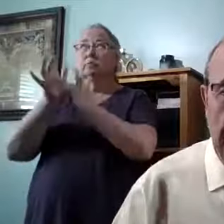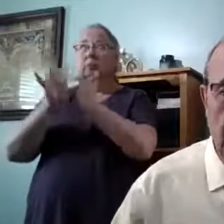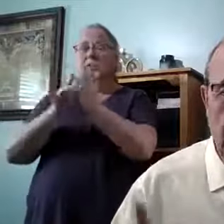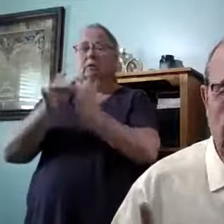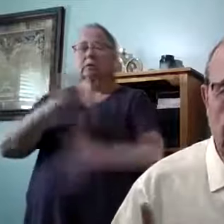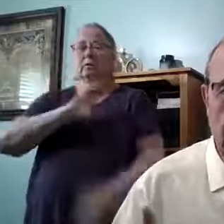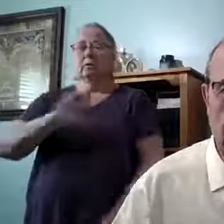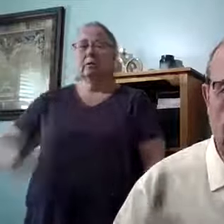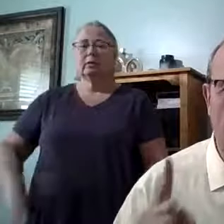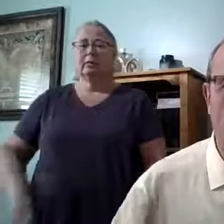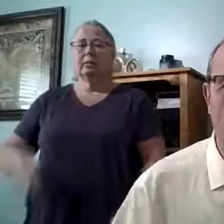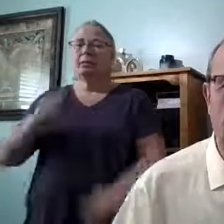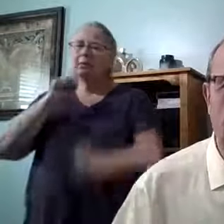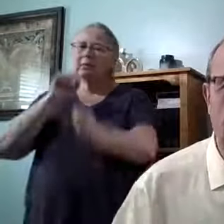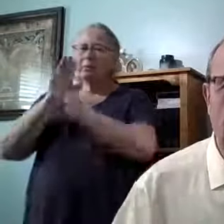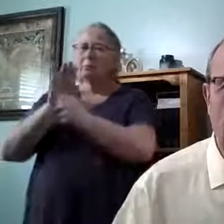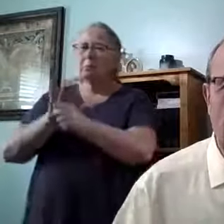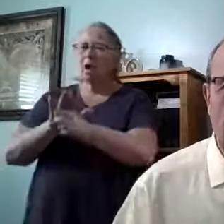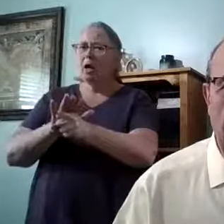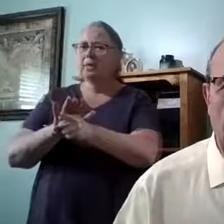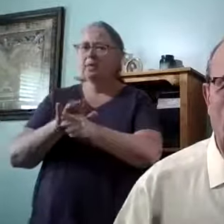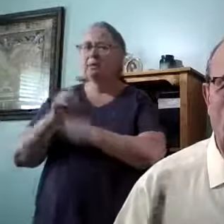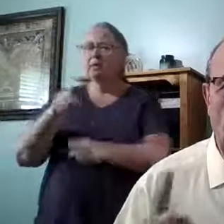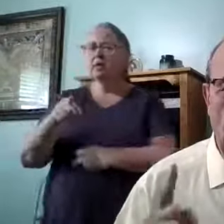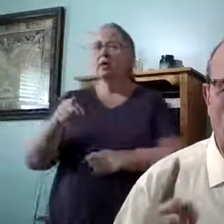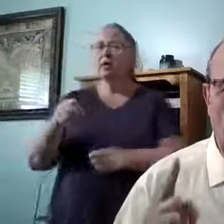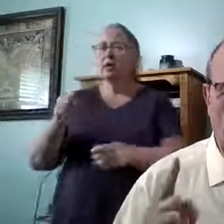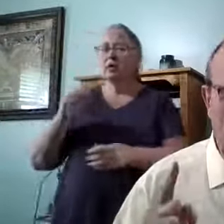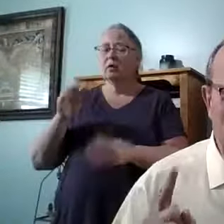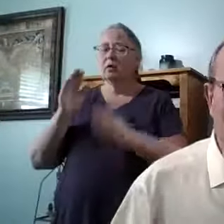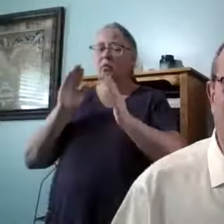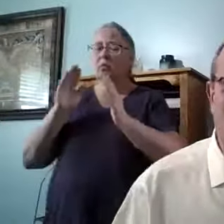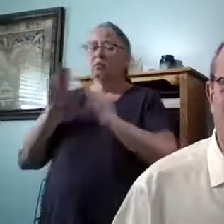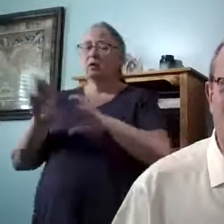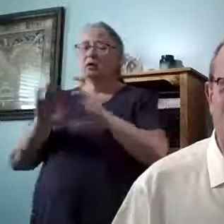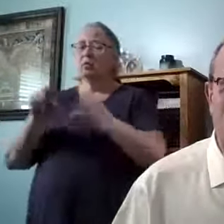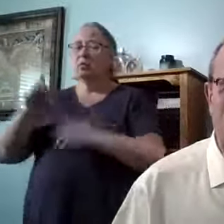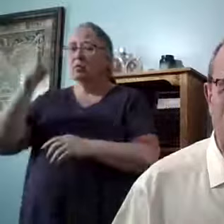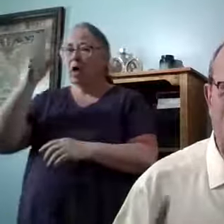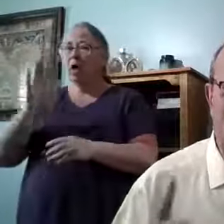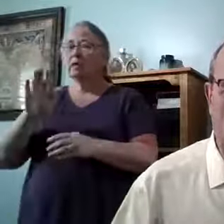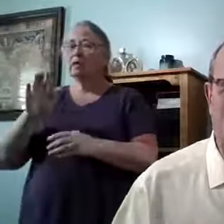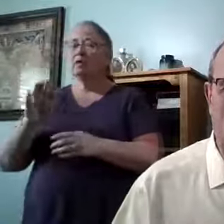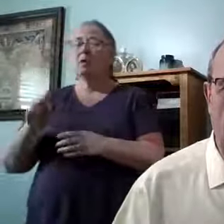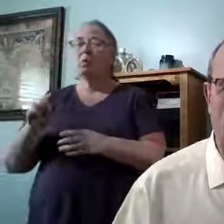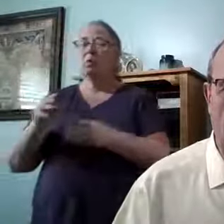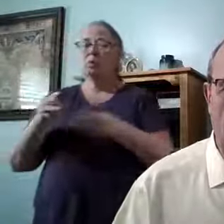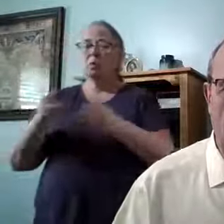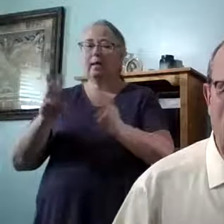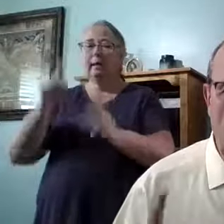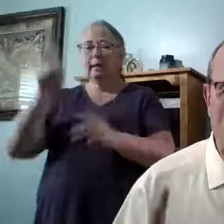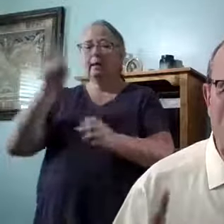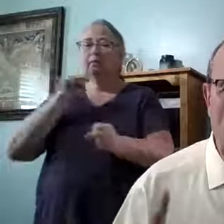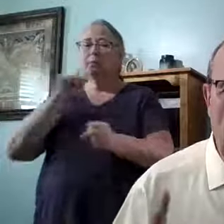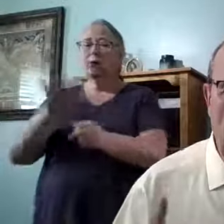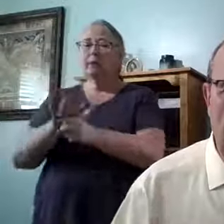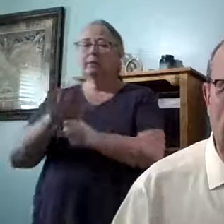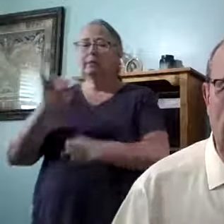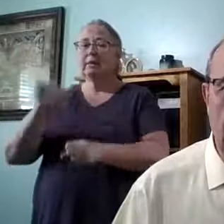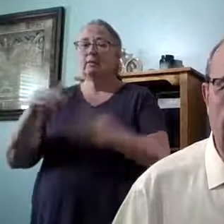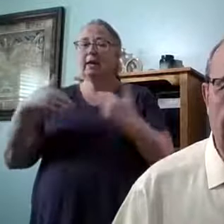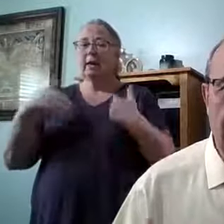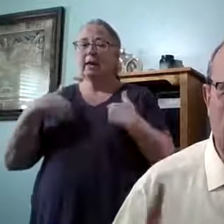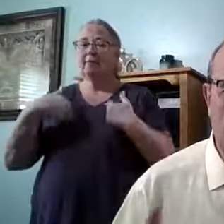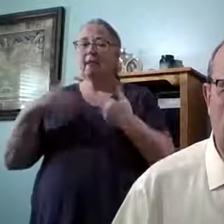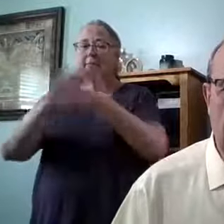a guarantee. That's a promise. If we will do it God's way, he has promised that we will have